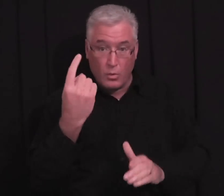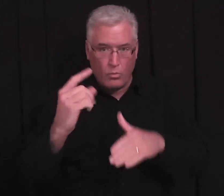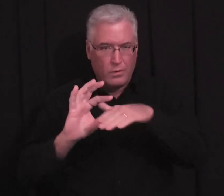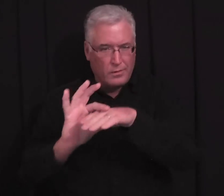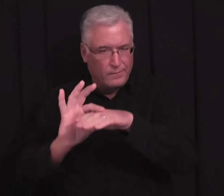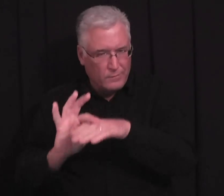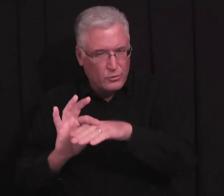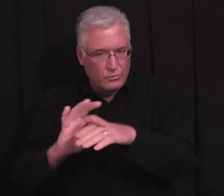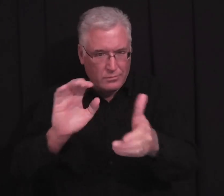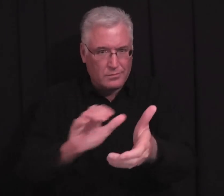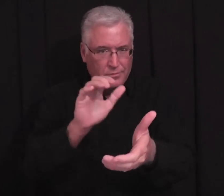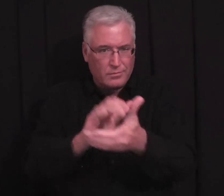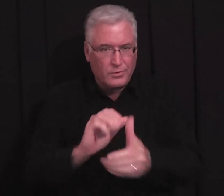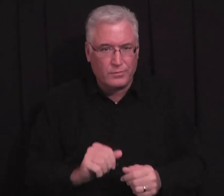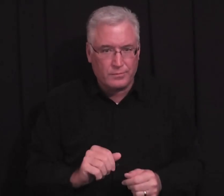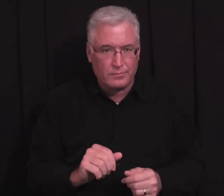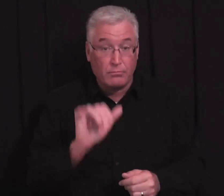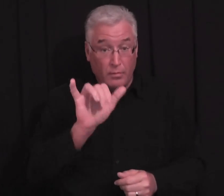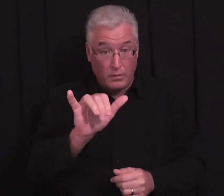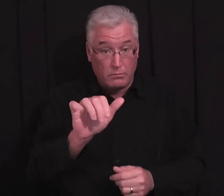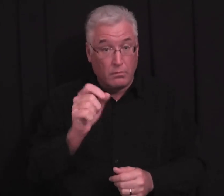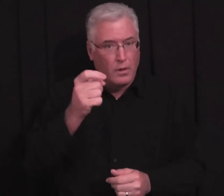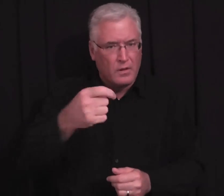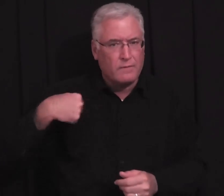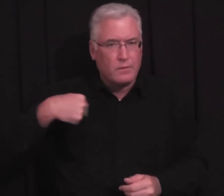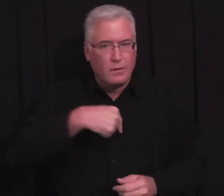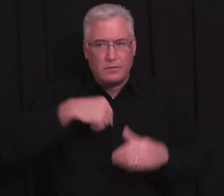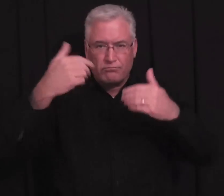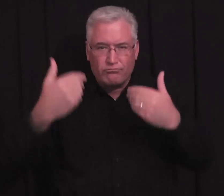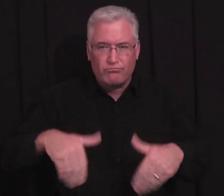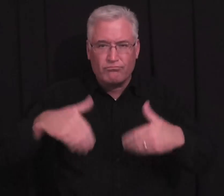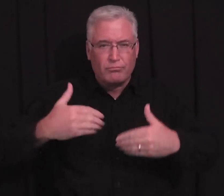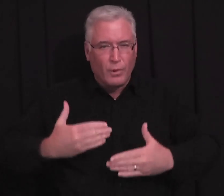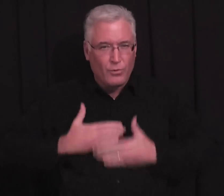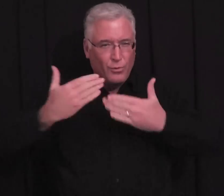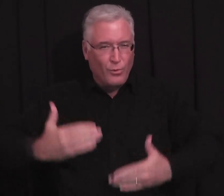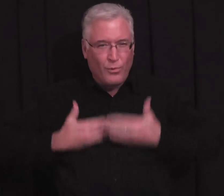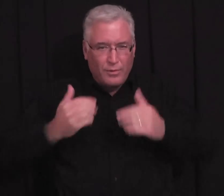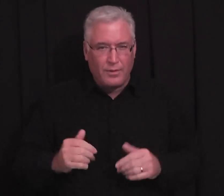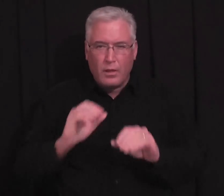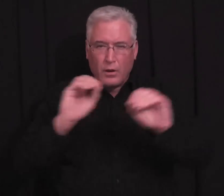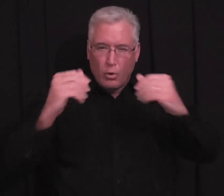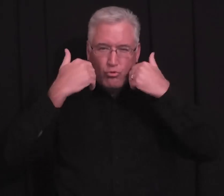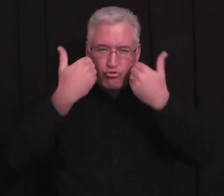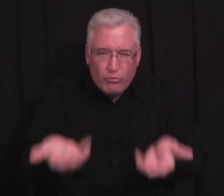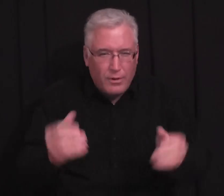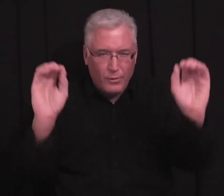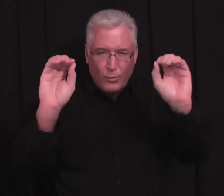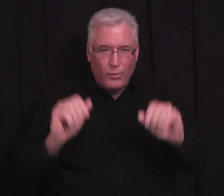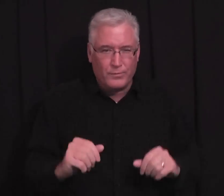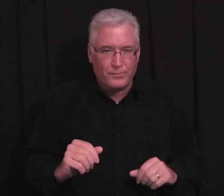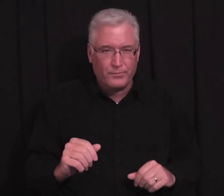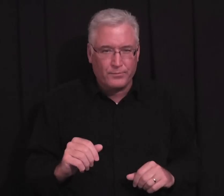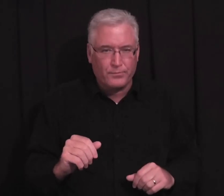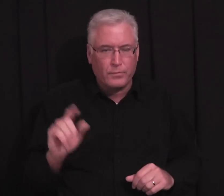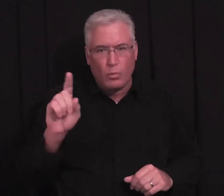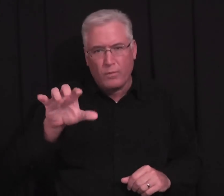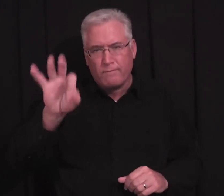the Bible is clear about this. People will become one flesh within marriage, and there will be great joy and no shame.